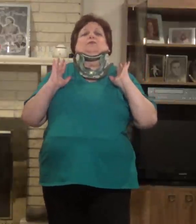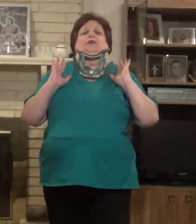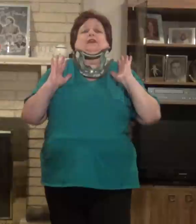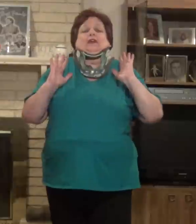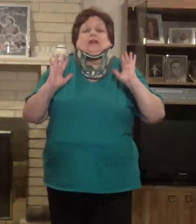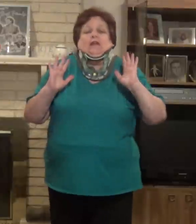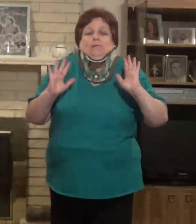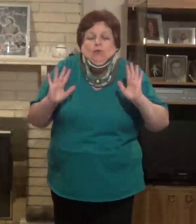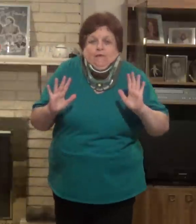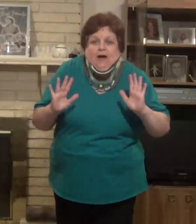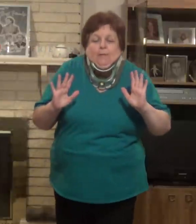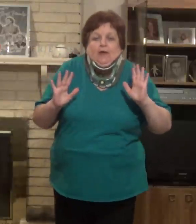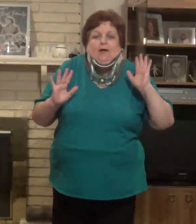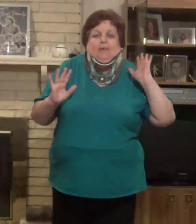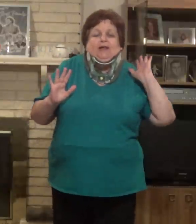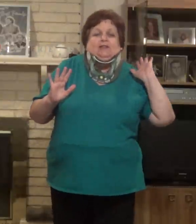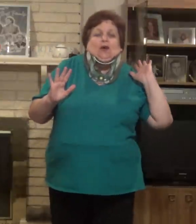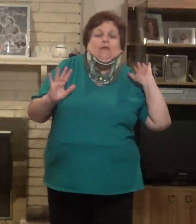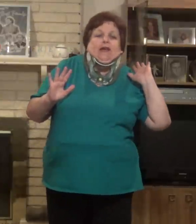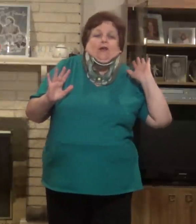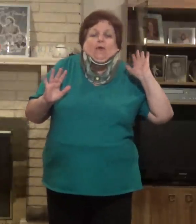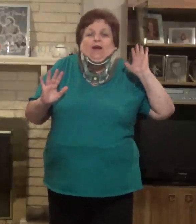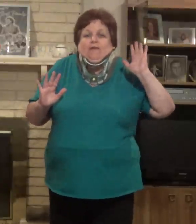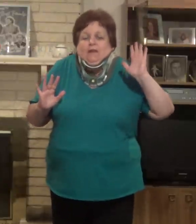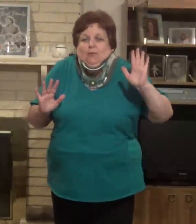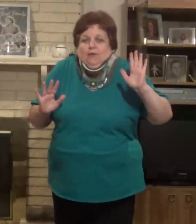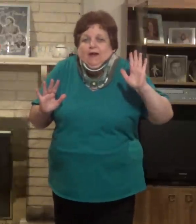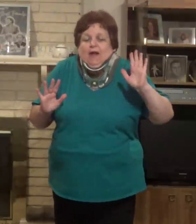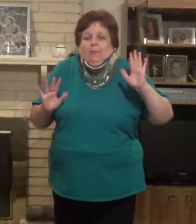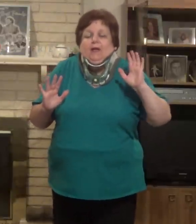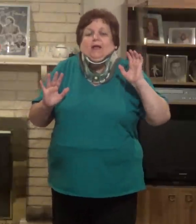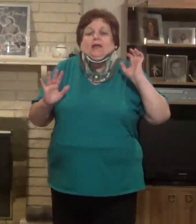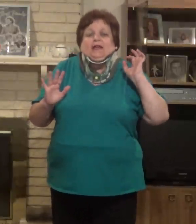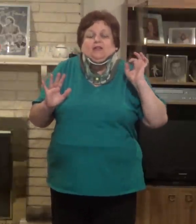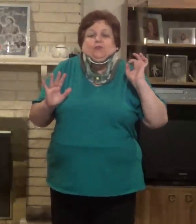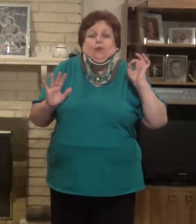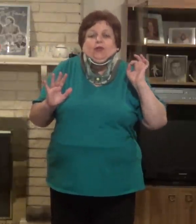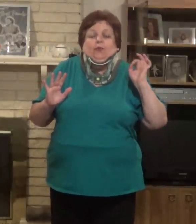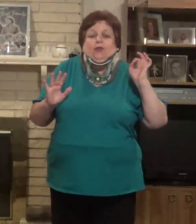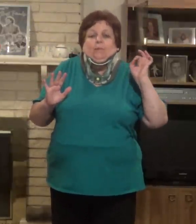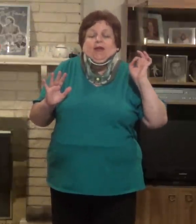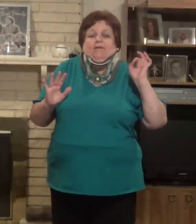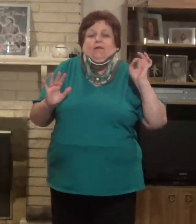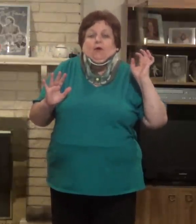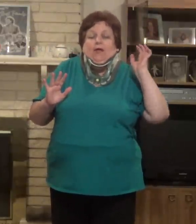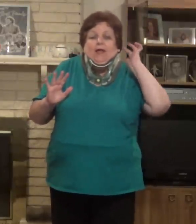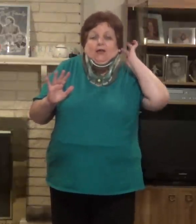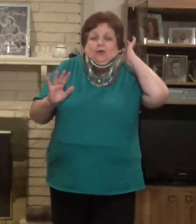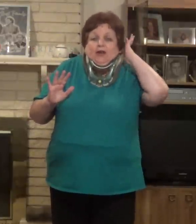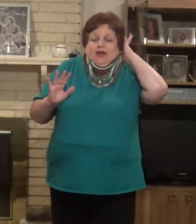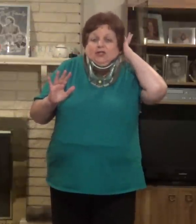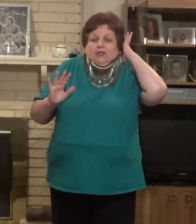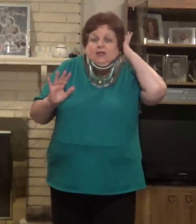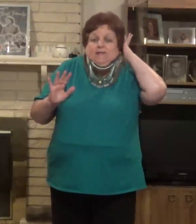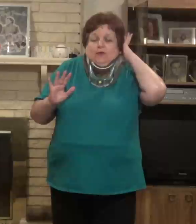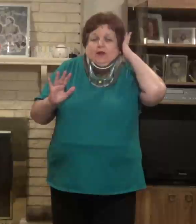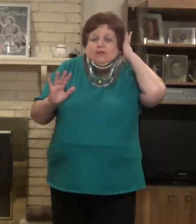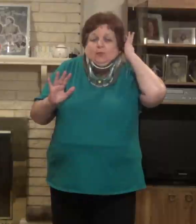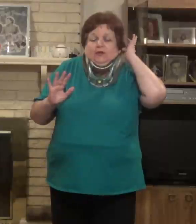get and move up because all that gravity moving up is really, really painful. And you can actually, if you guys were to